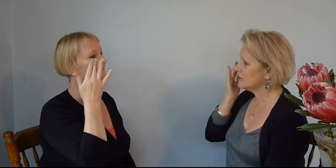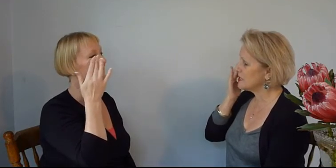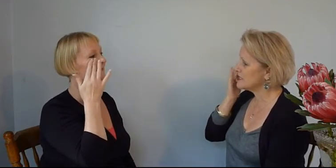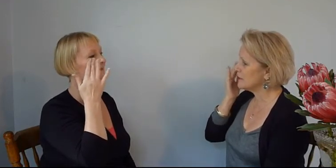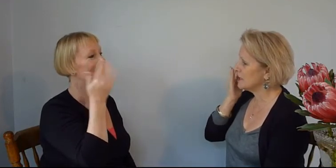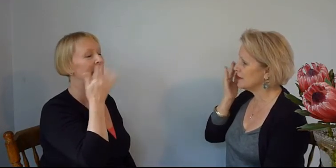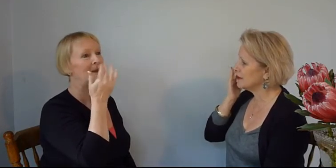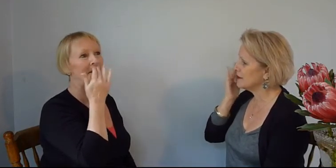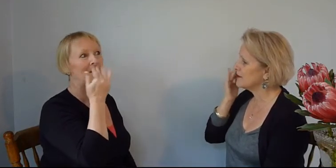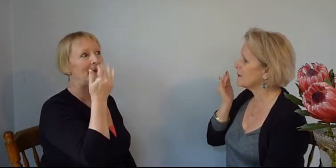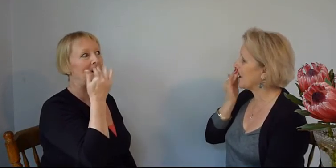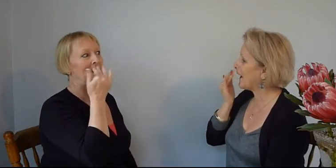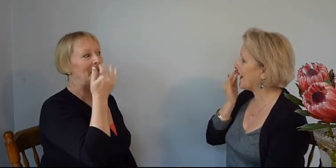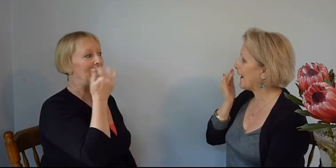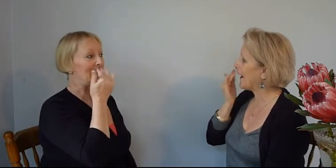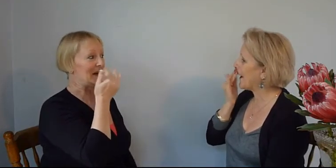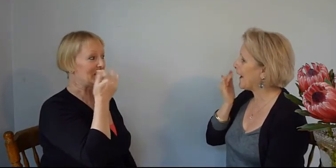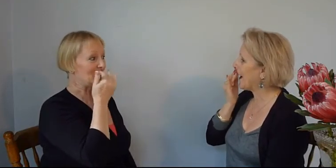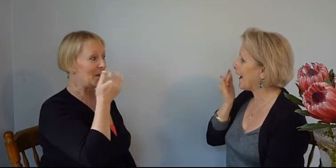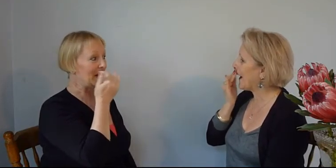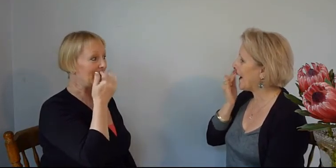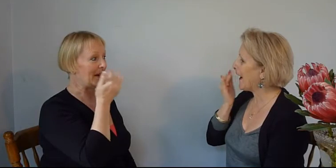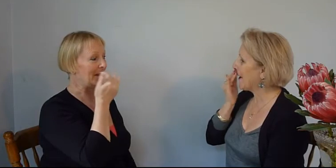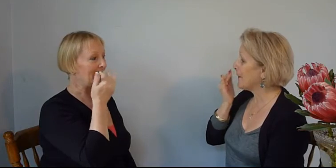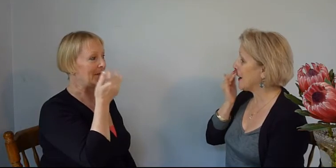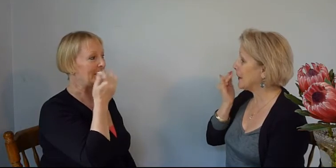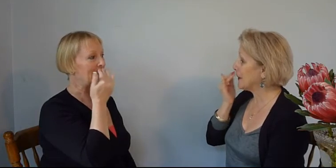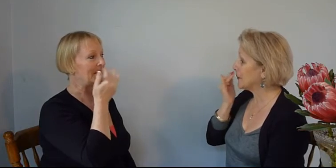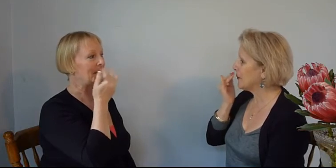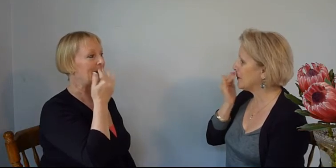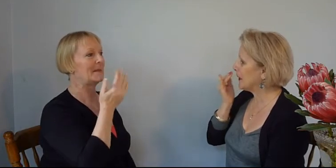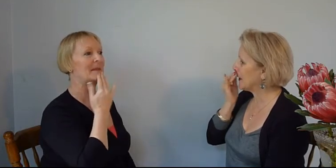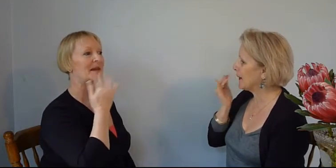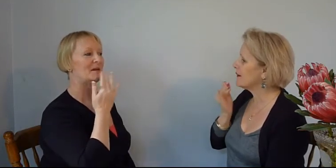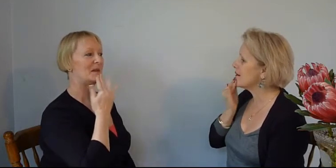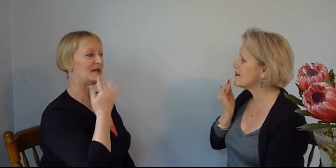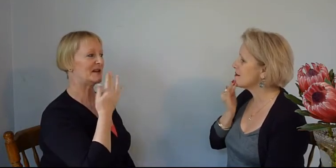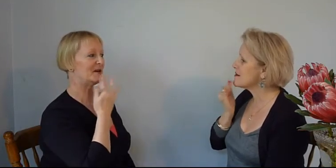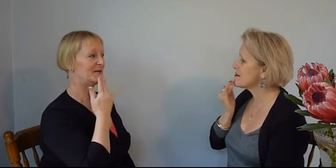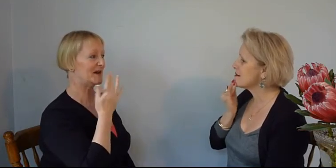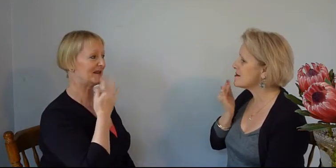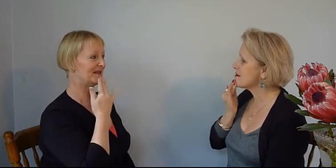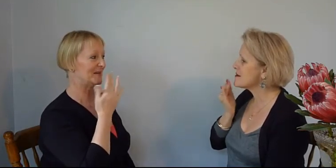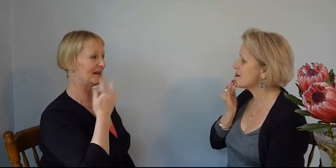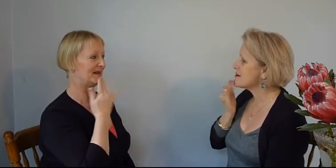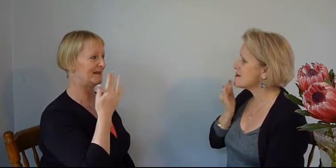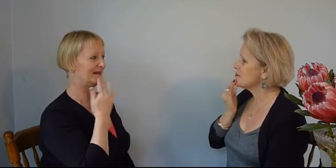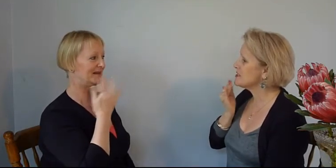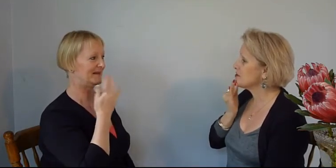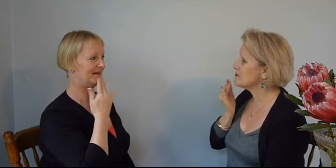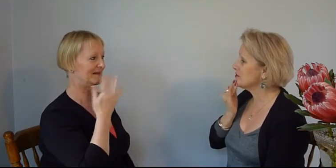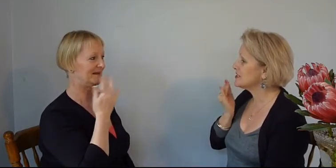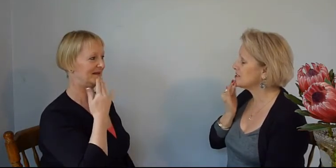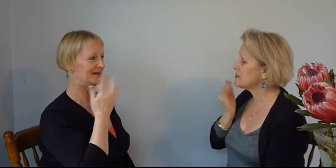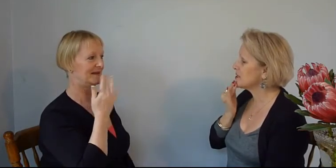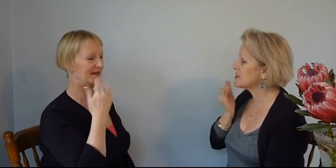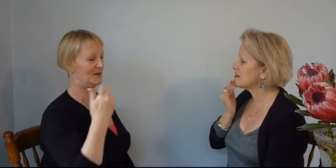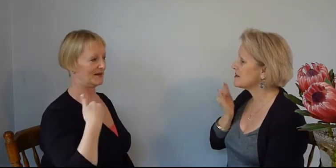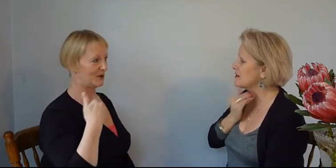my tummy My knees wobbling My knees were wobbling My terrified stomach There was no